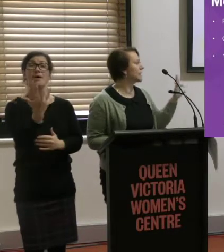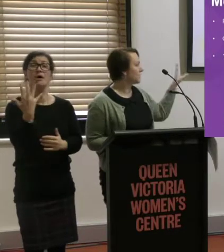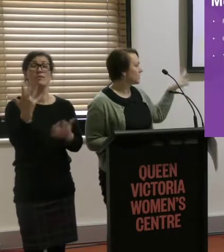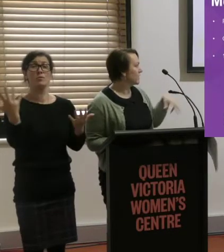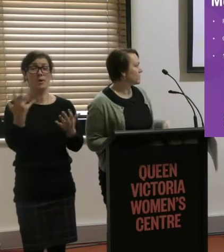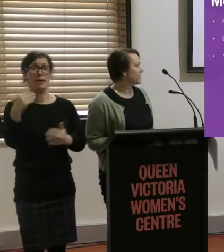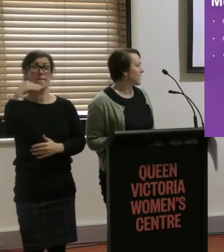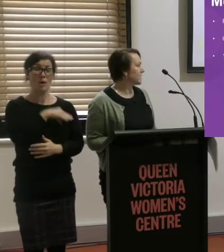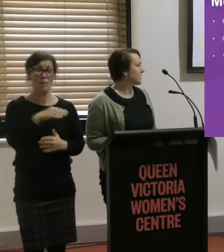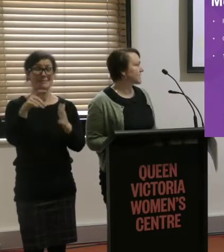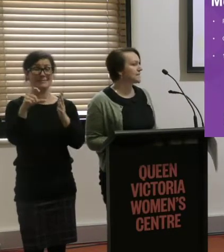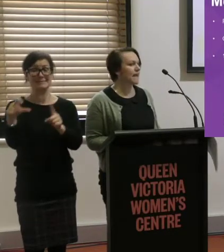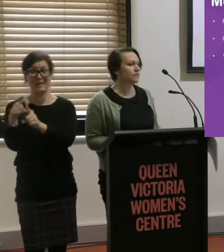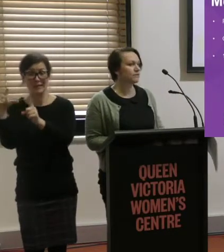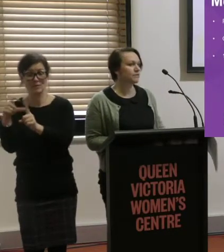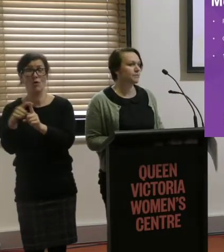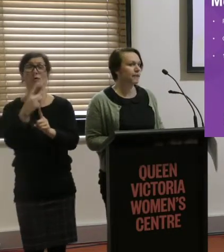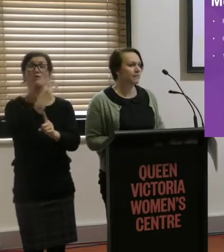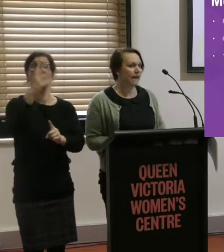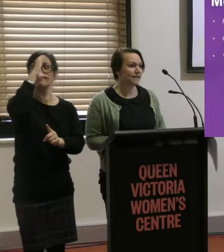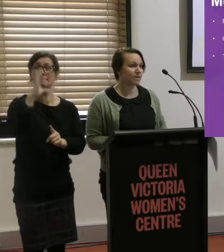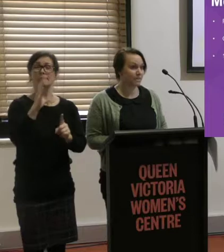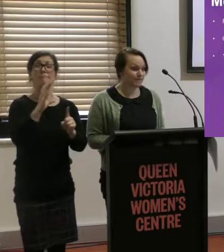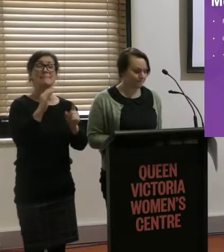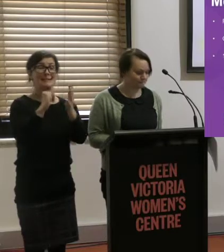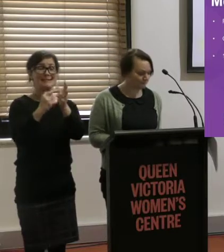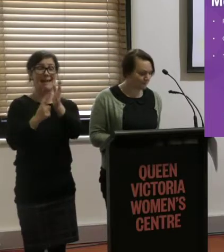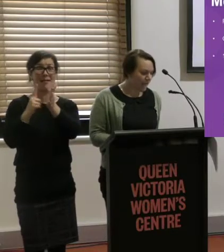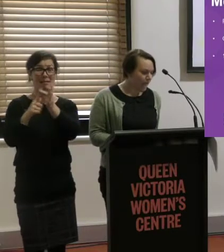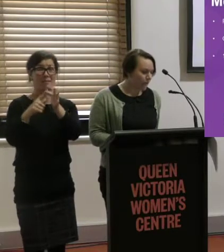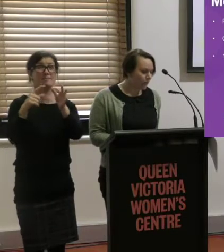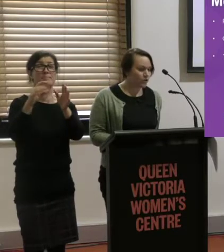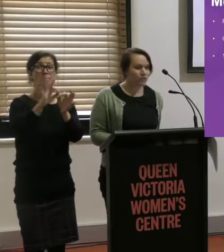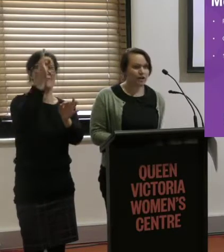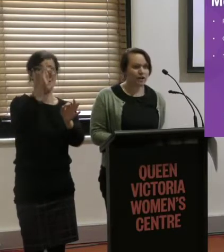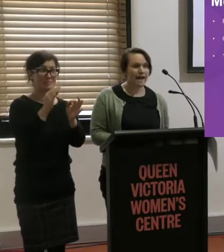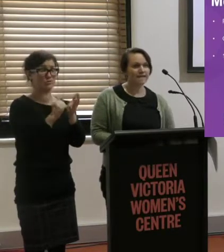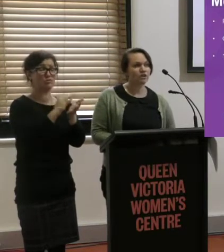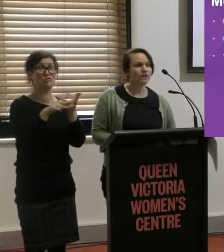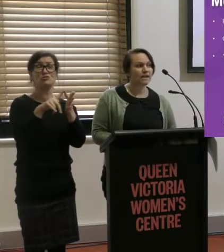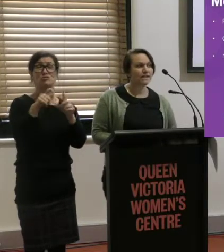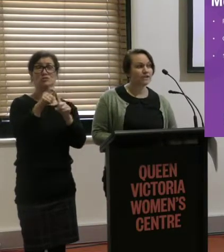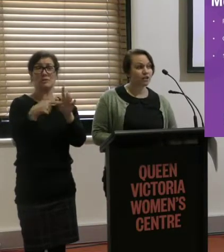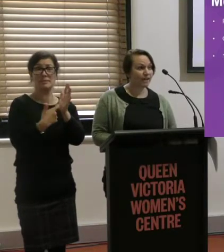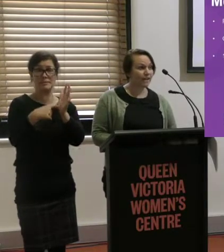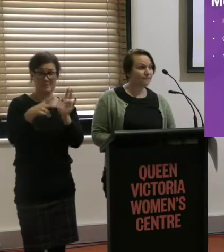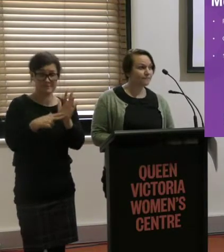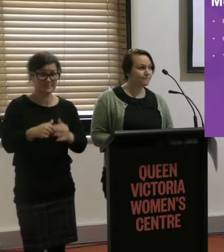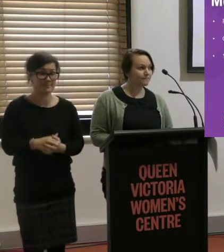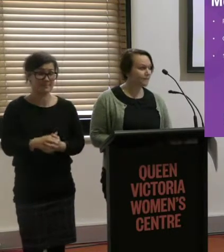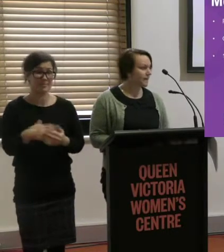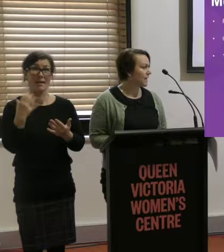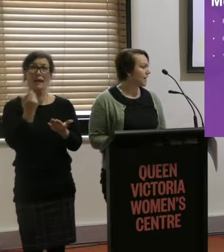three regional areas, SAIL, Ballarat and Shepperton. We also had an online survey